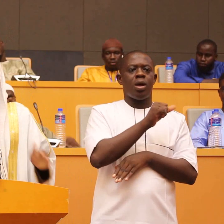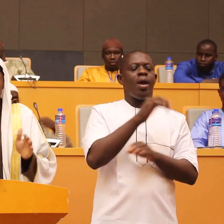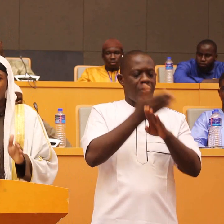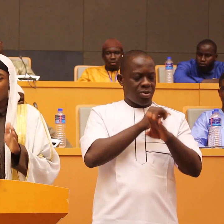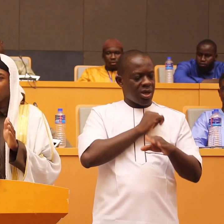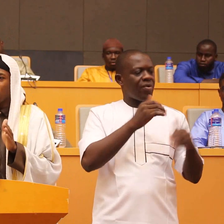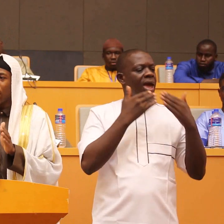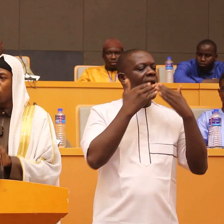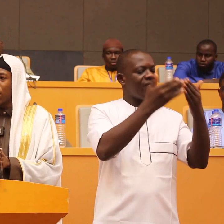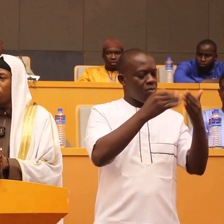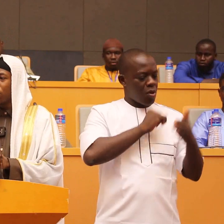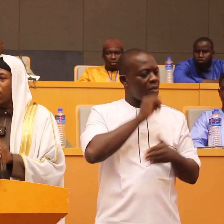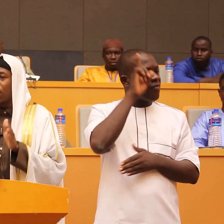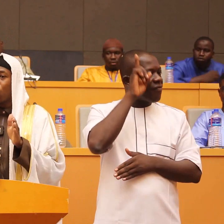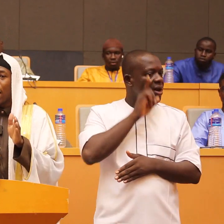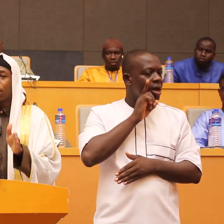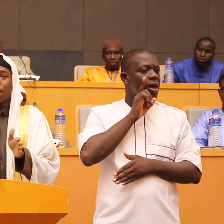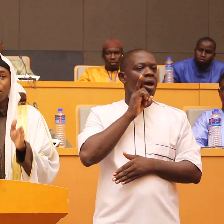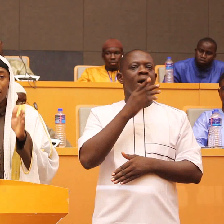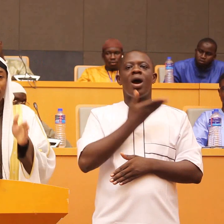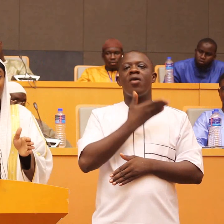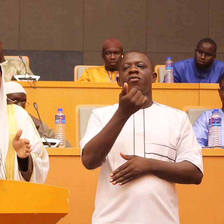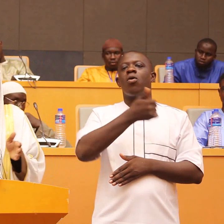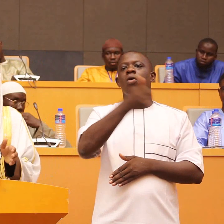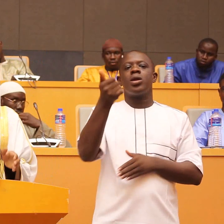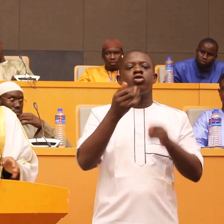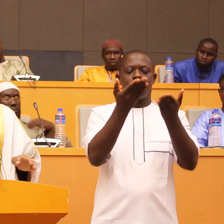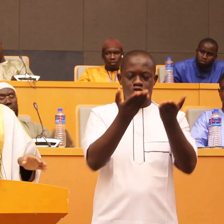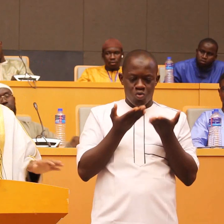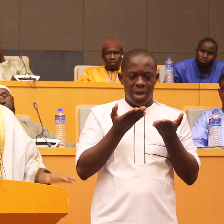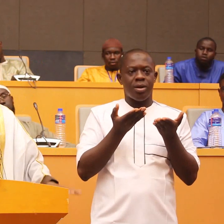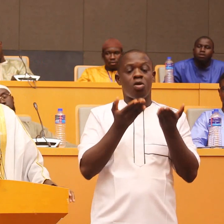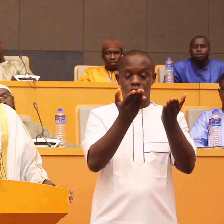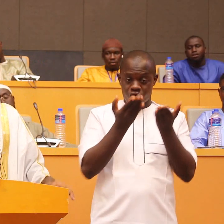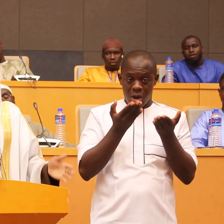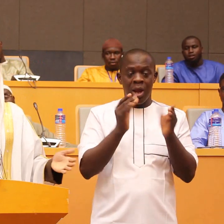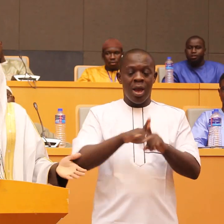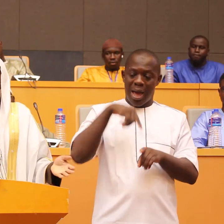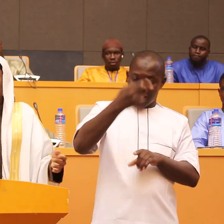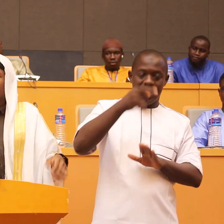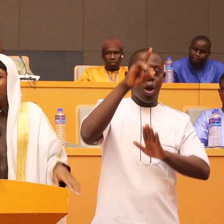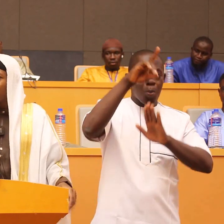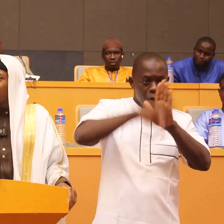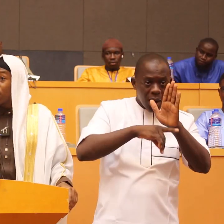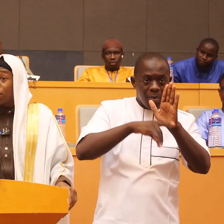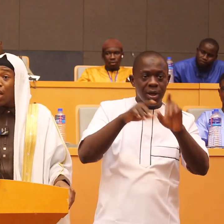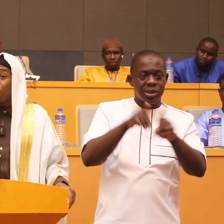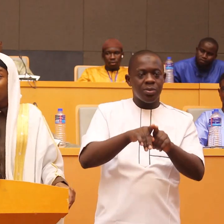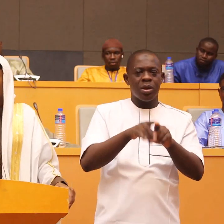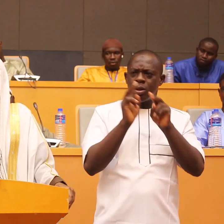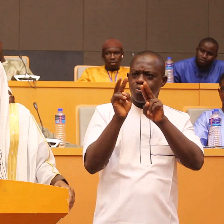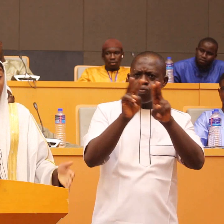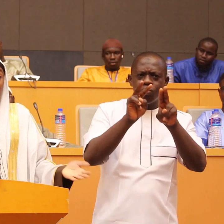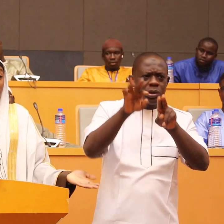this there are some tulaab they will attend gatherings just to pick mistakes he was so disappointed this